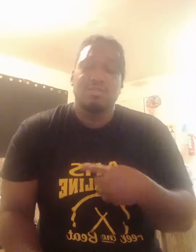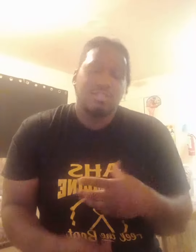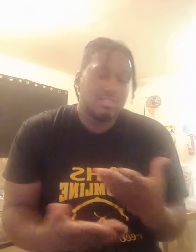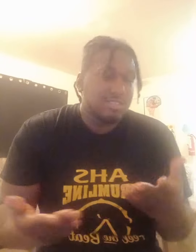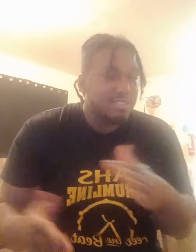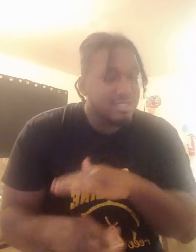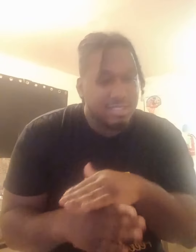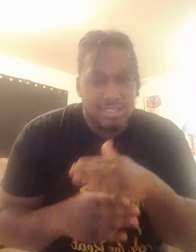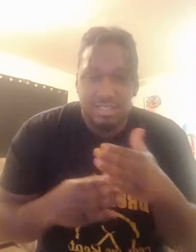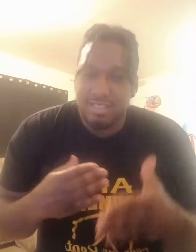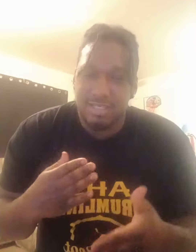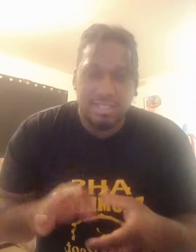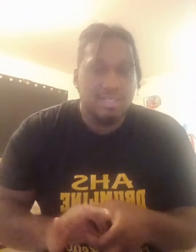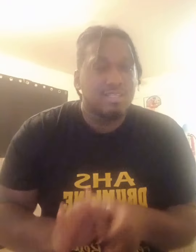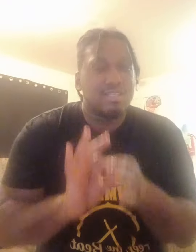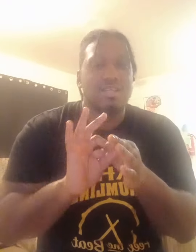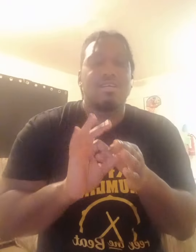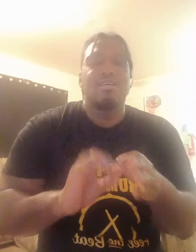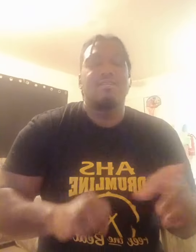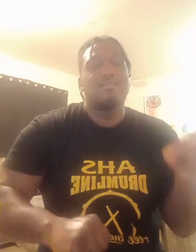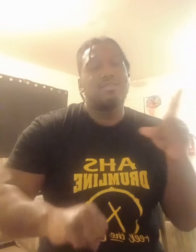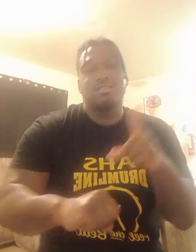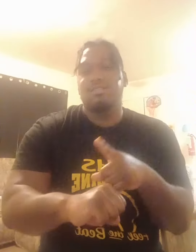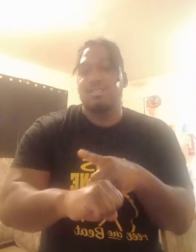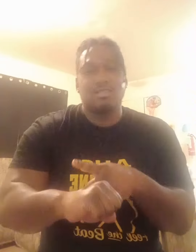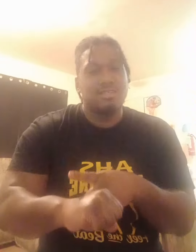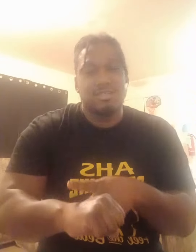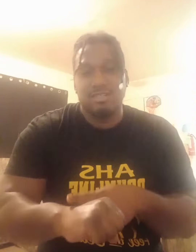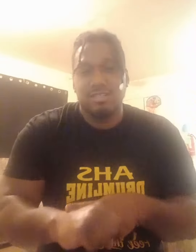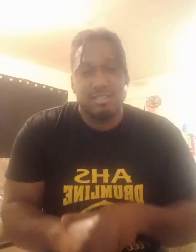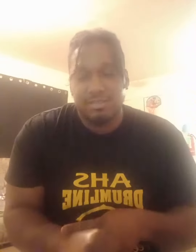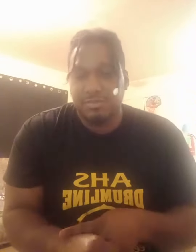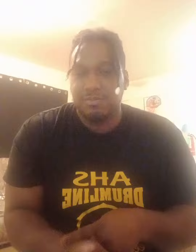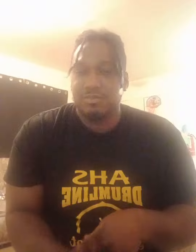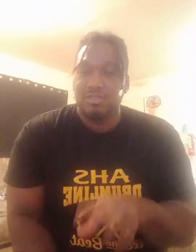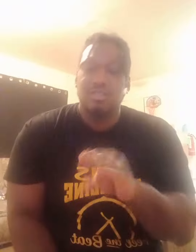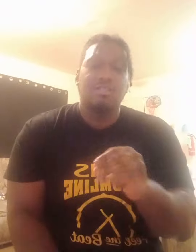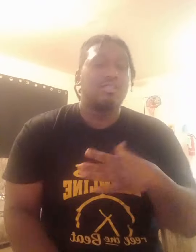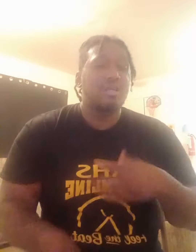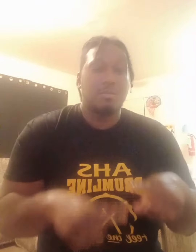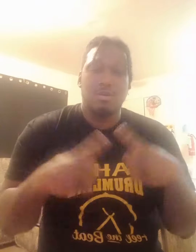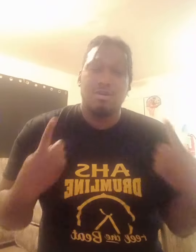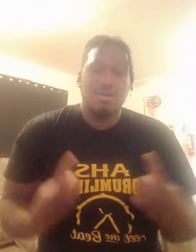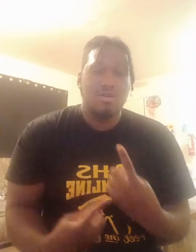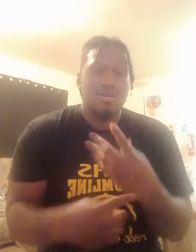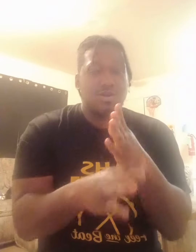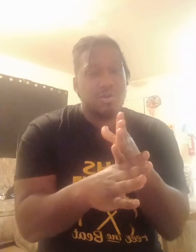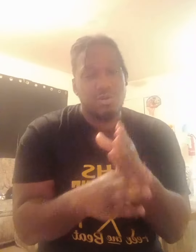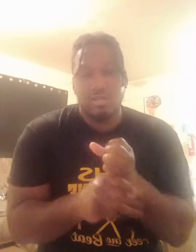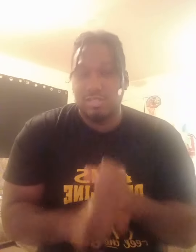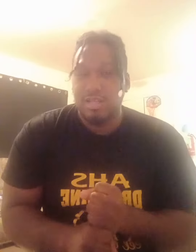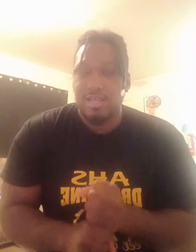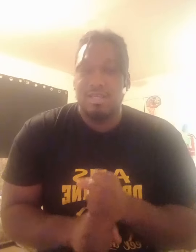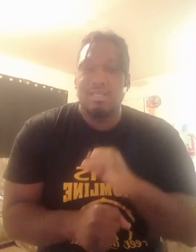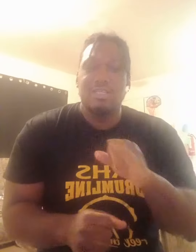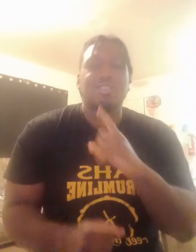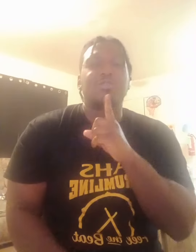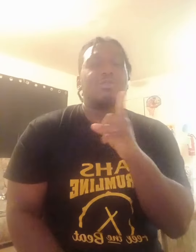till the end of time, take my heart, hold it tight, it's your